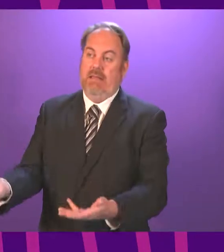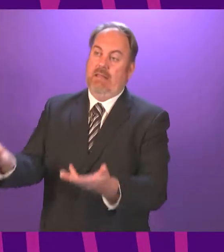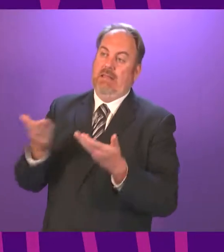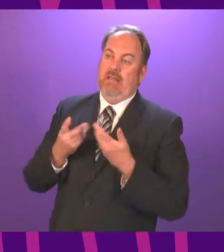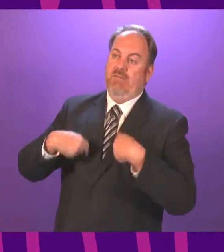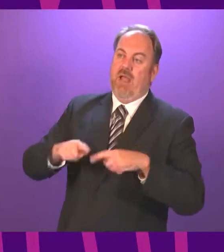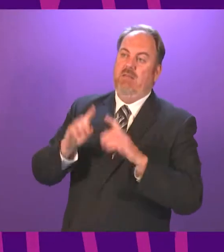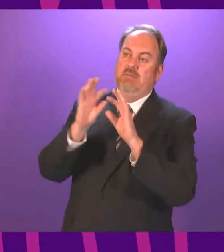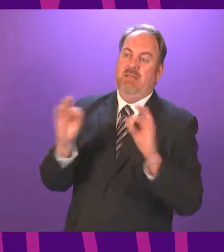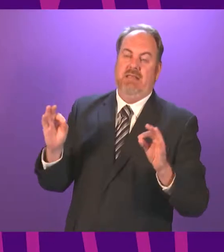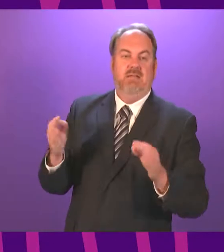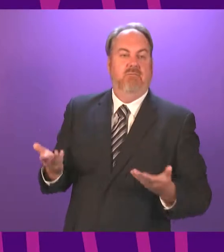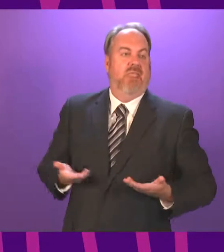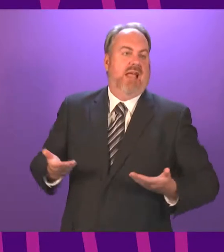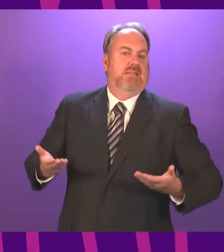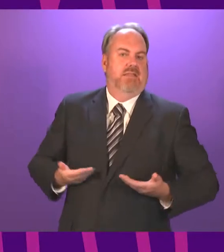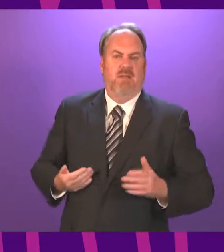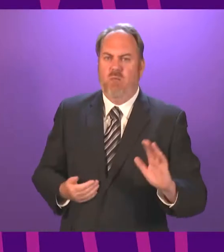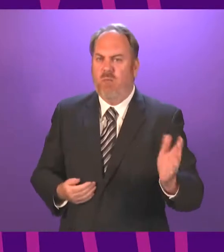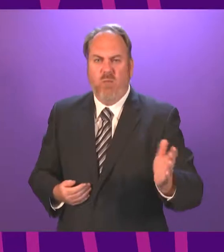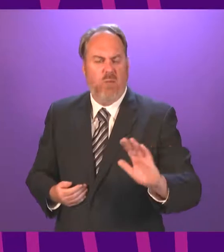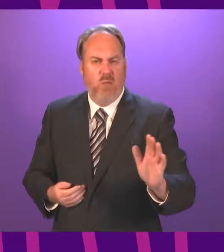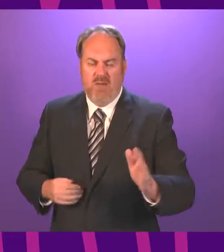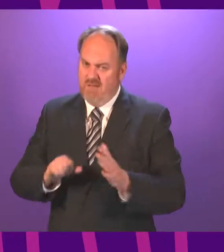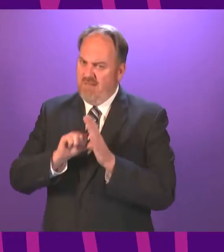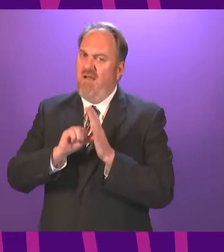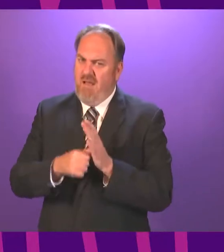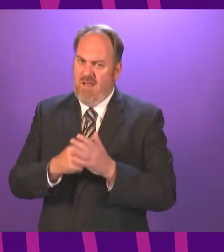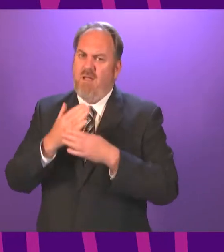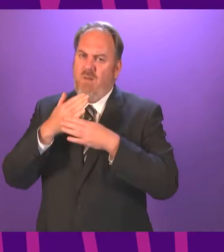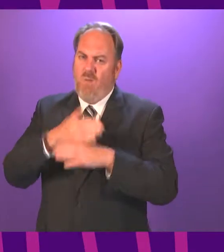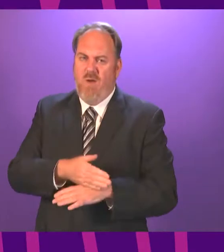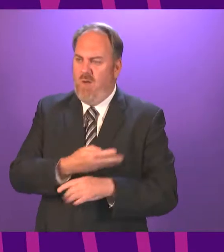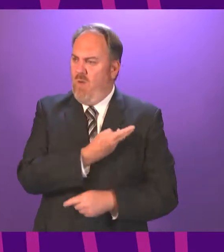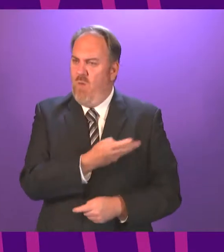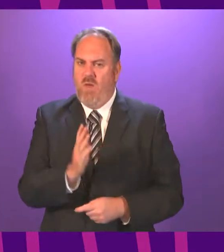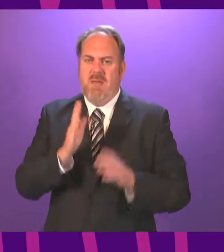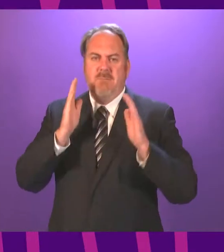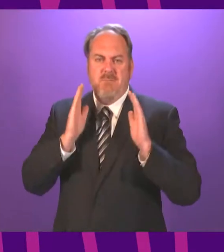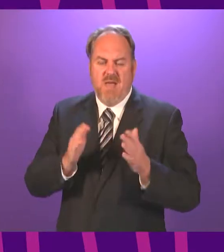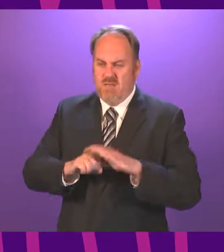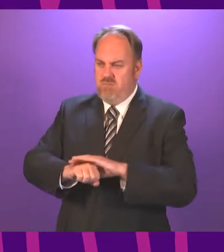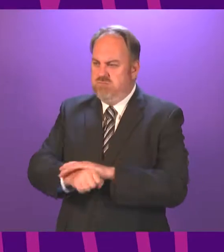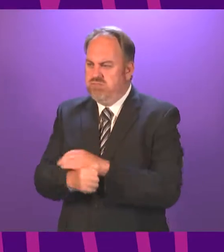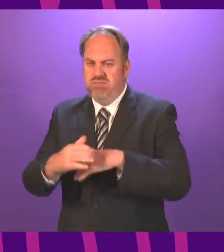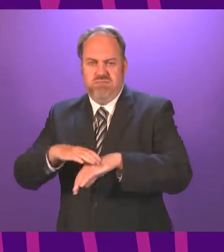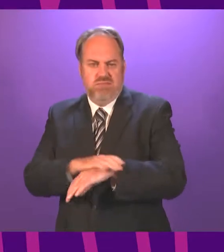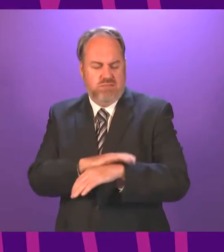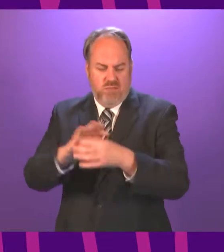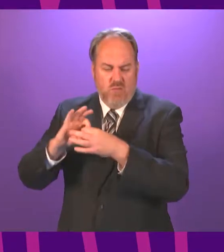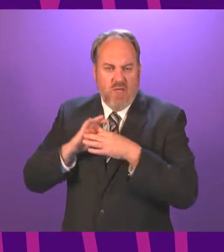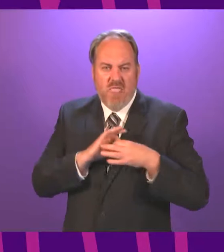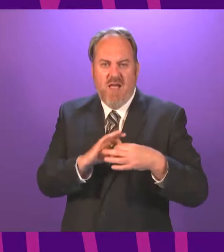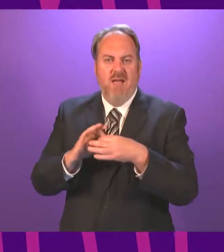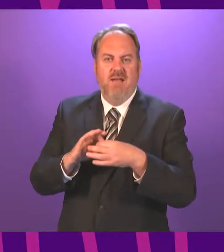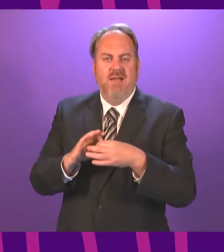silver platter. It is something that every person is called to participate in. It is a